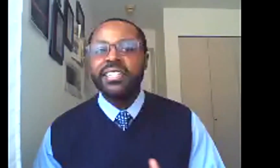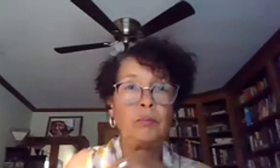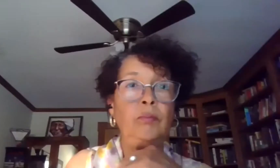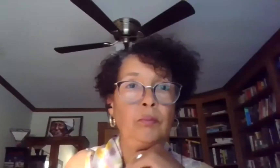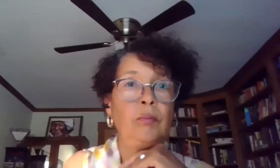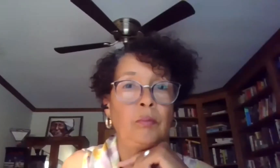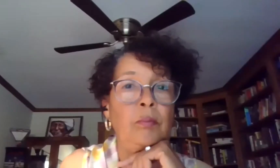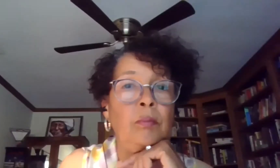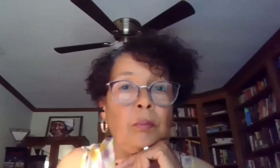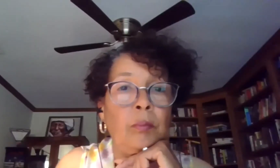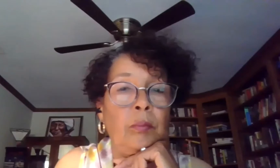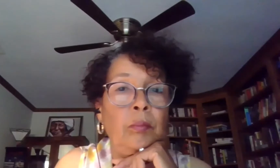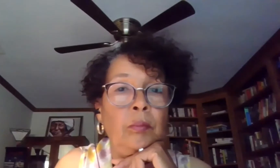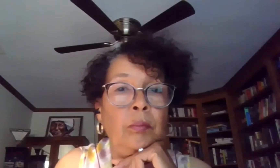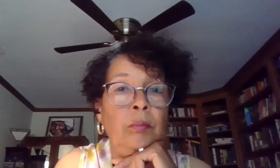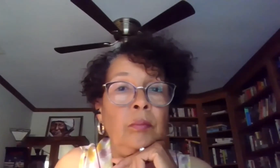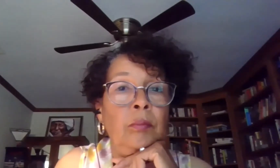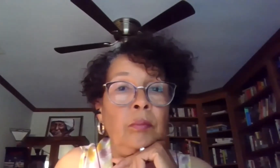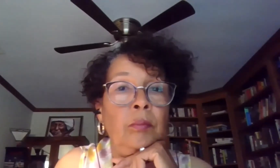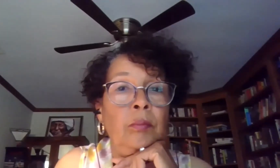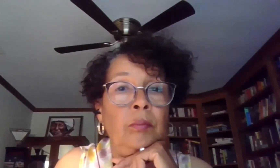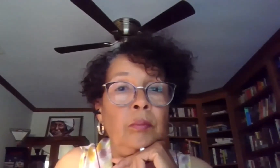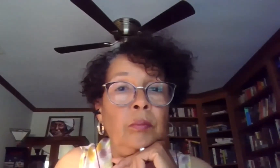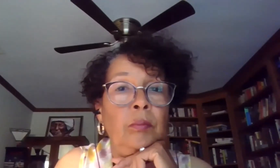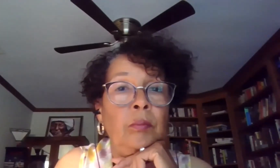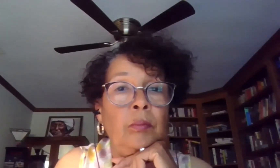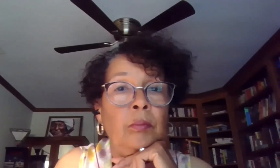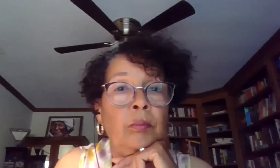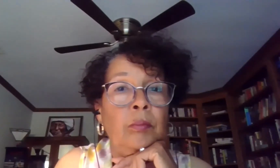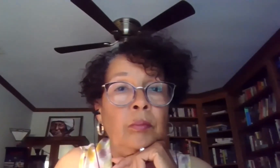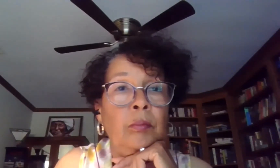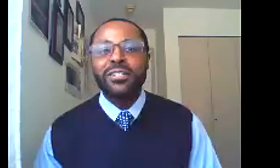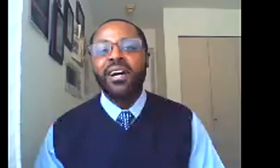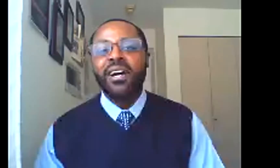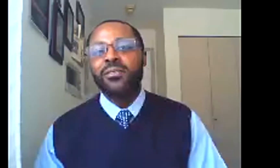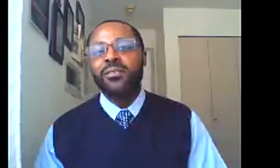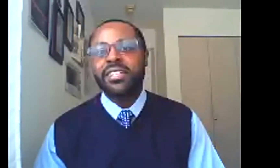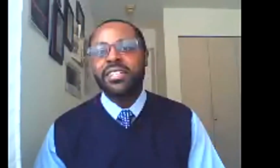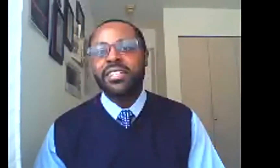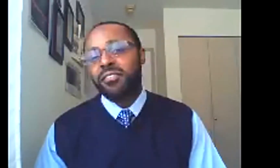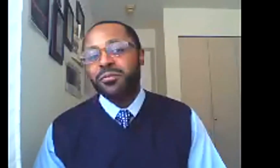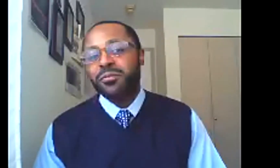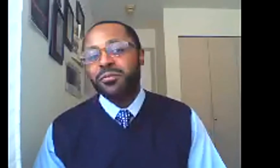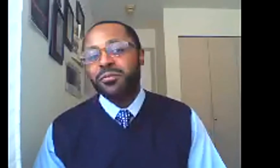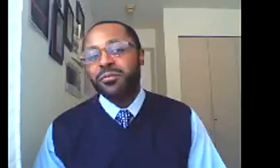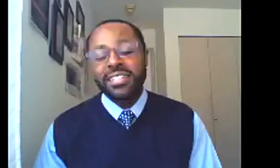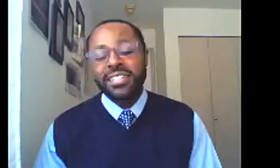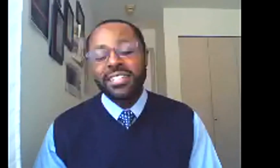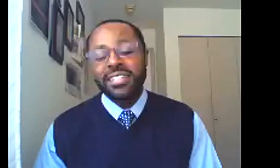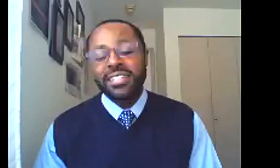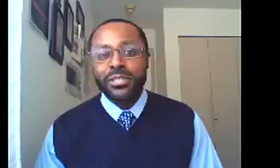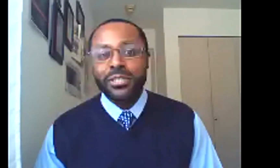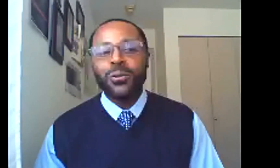convict leasing is all about how, uh, the system is itself intertwined with this fairly